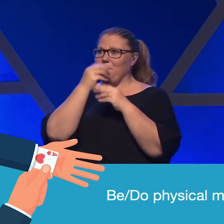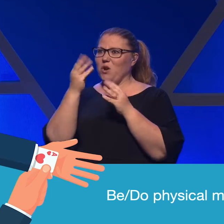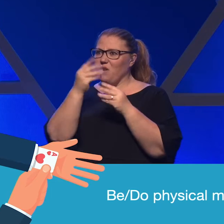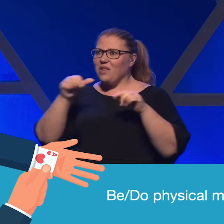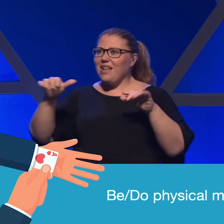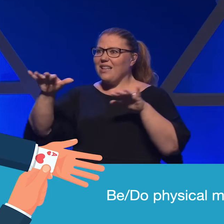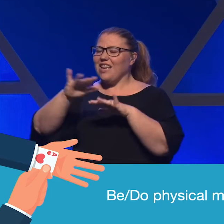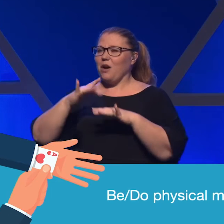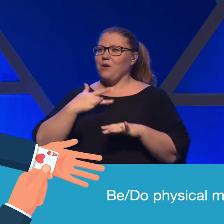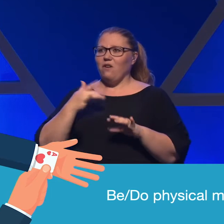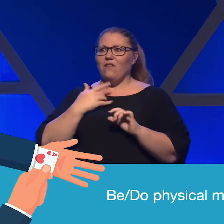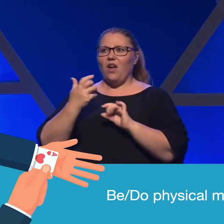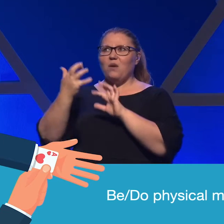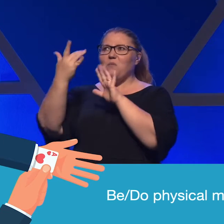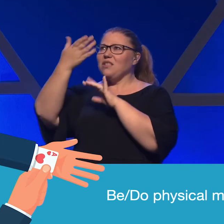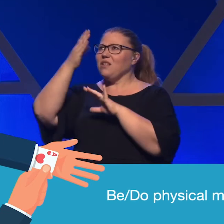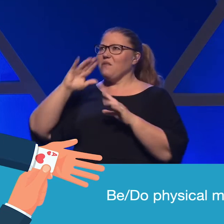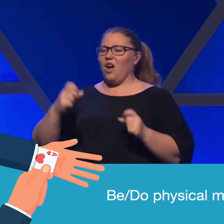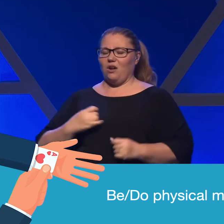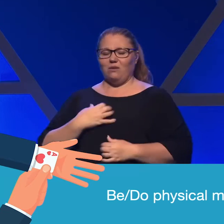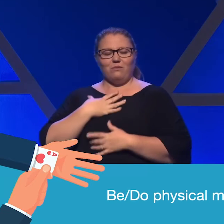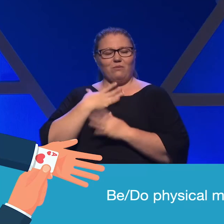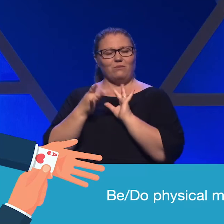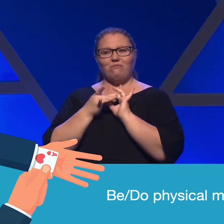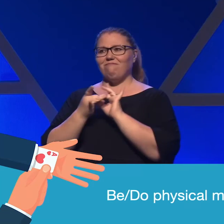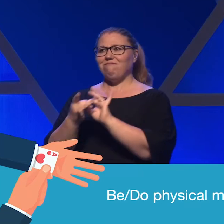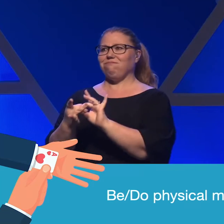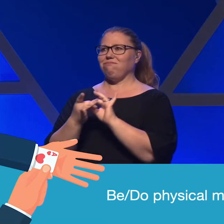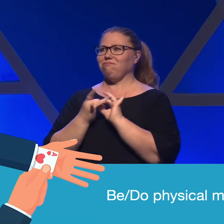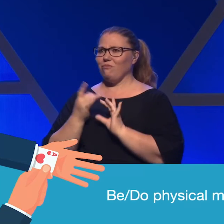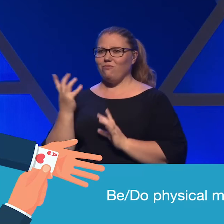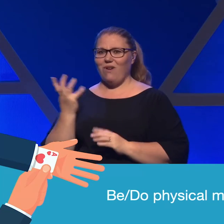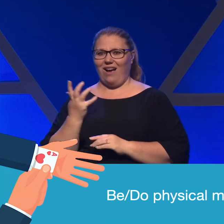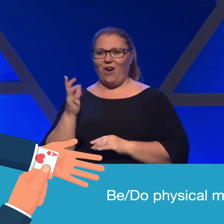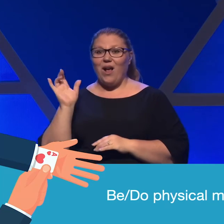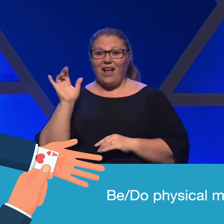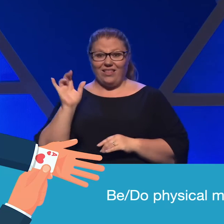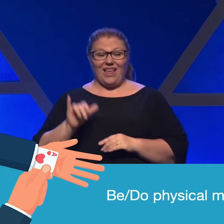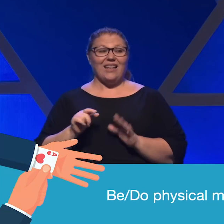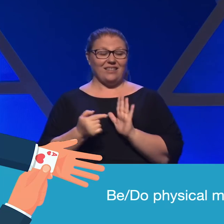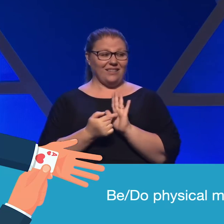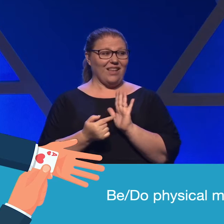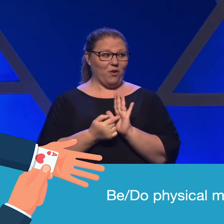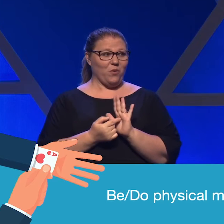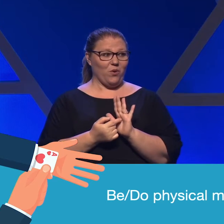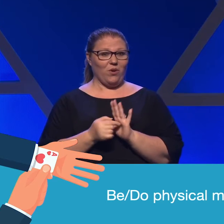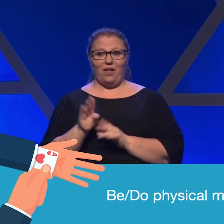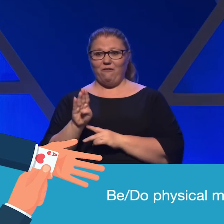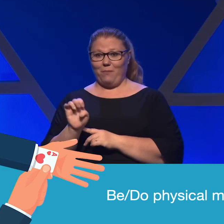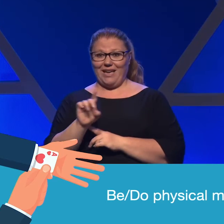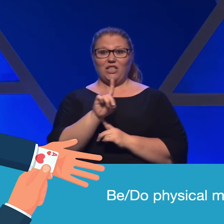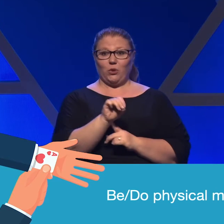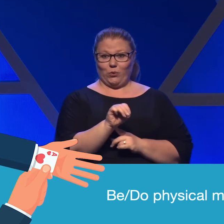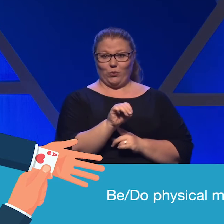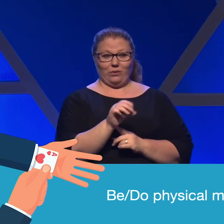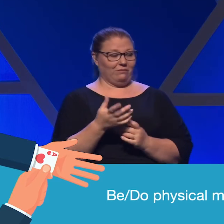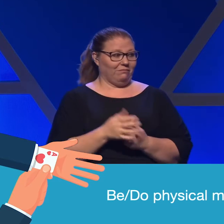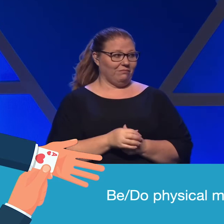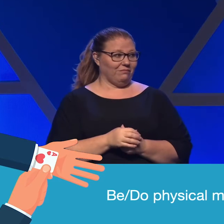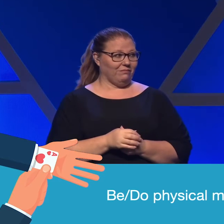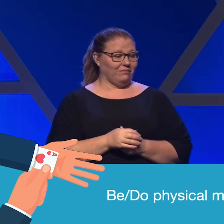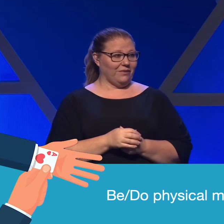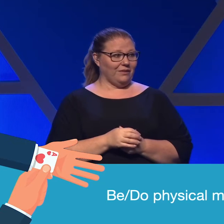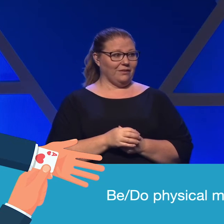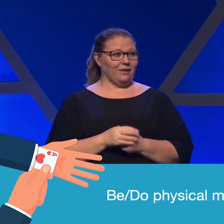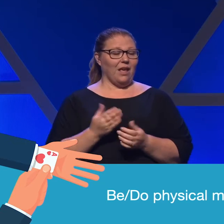just felt the presence of God? You just felt more connected? Right. This is an example of be, do. Now,